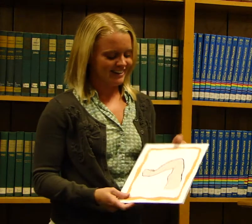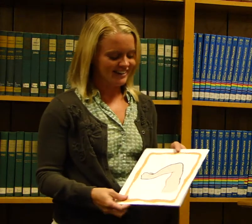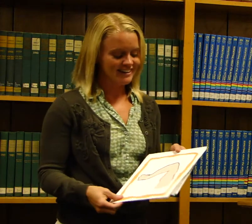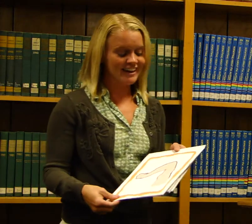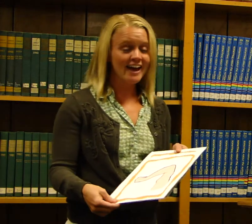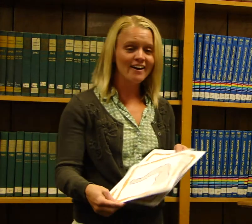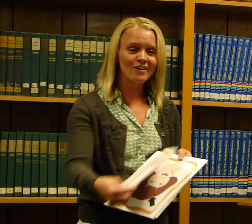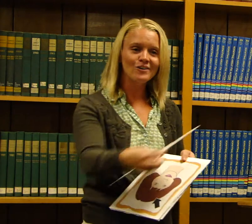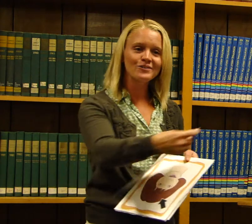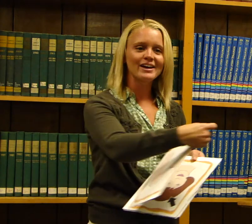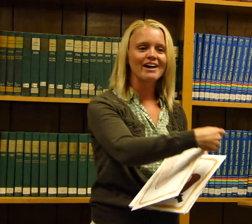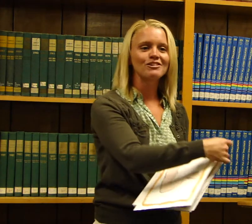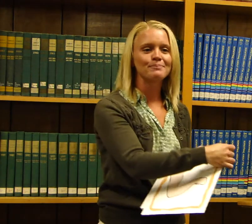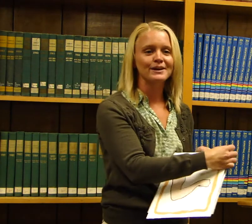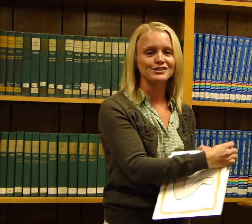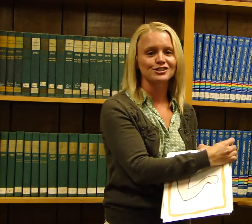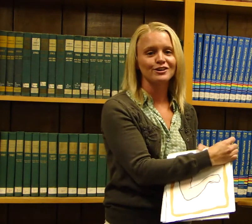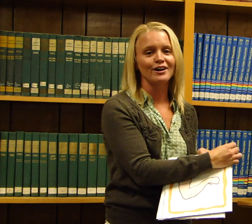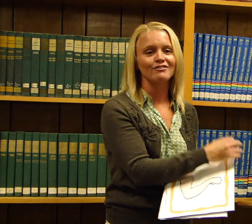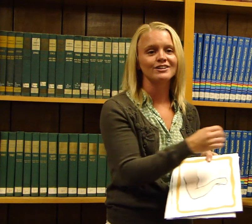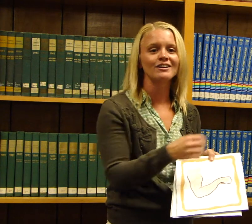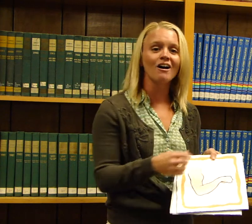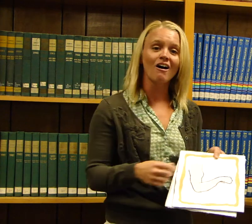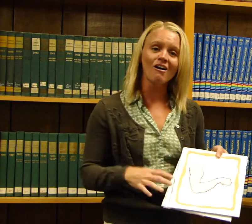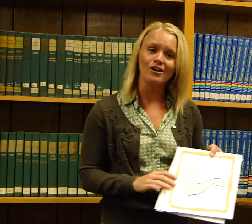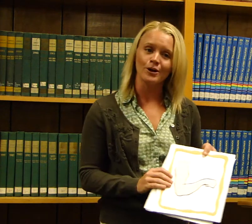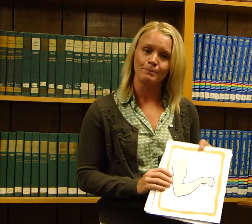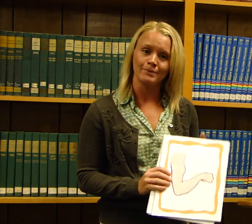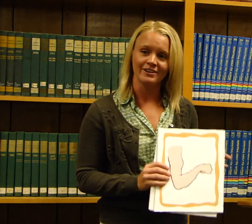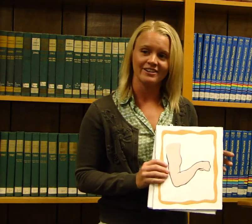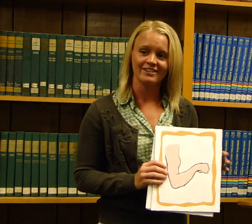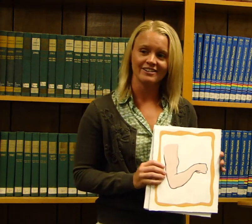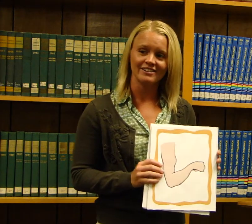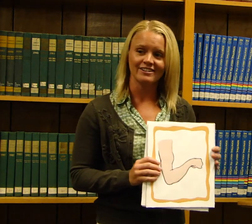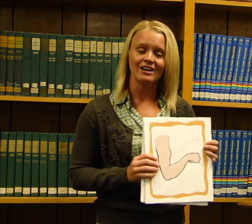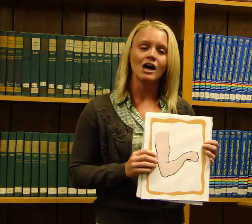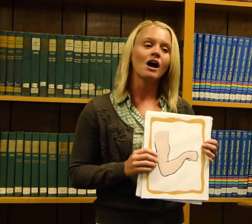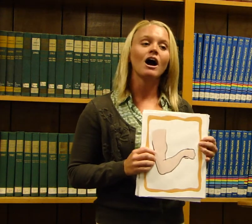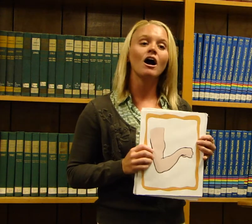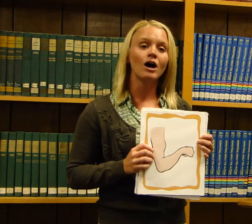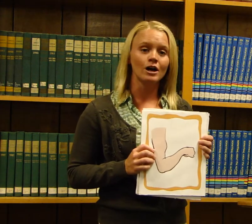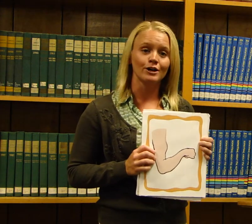Now we have a picture of an arm. Arm.